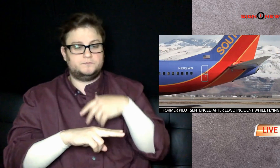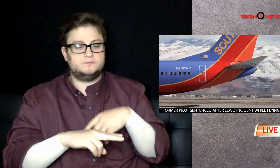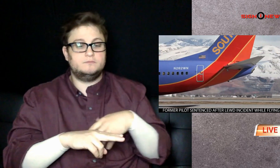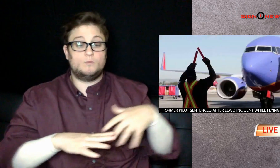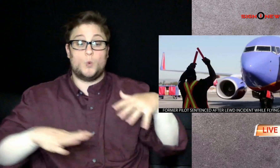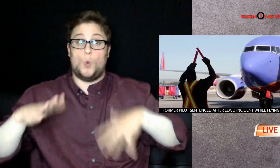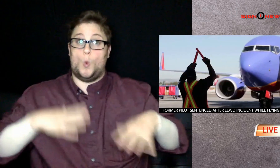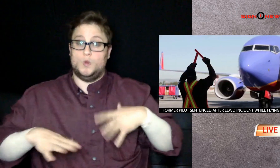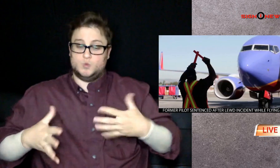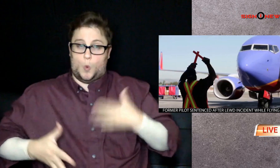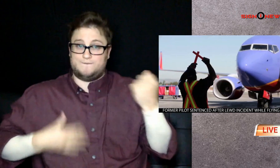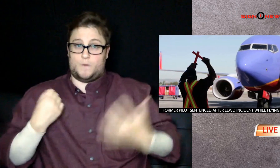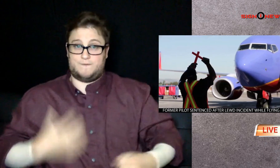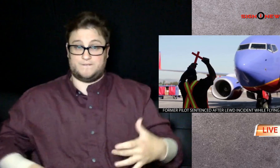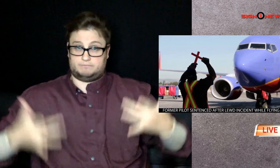he got out of the pilot's seat,